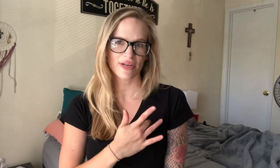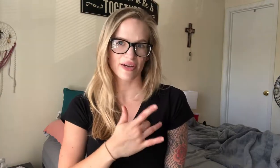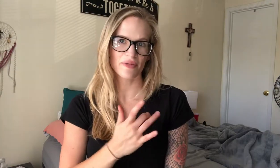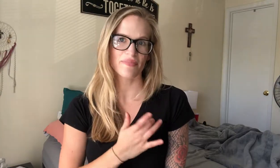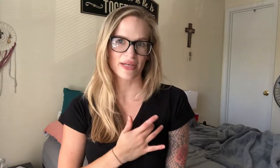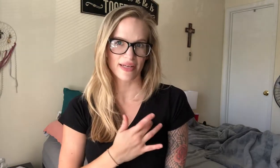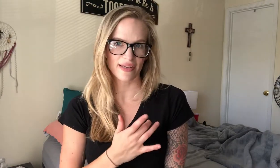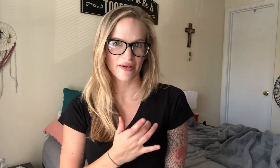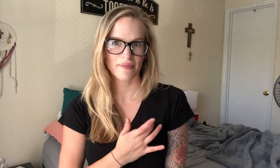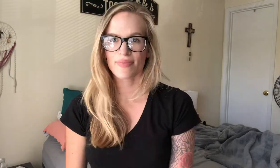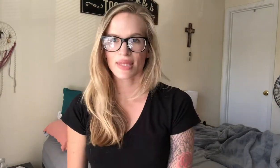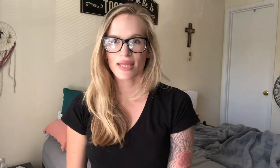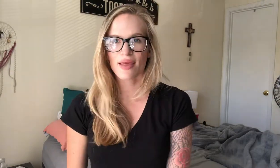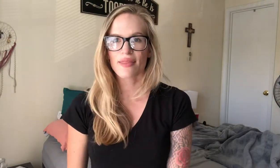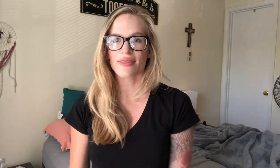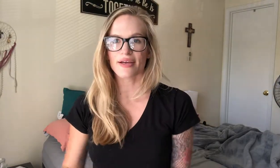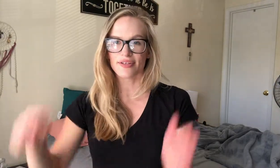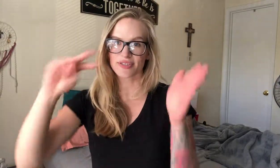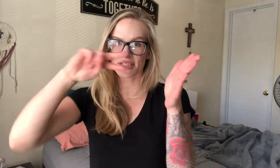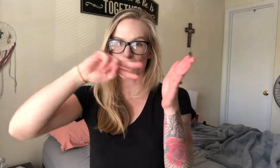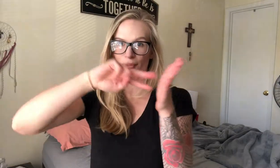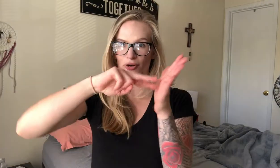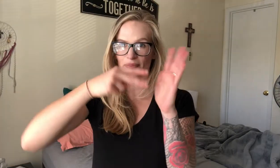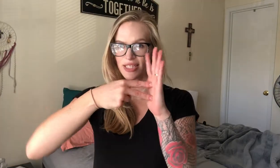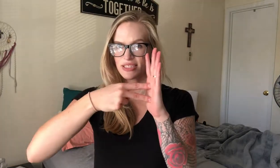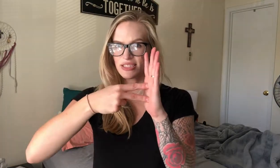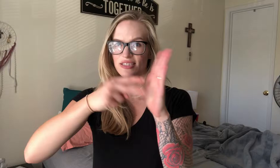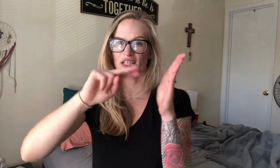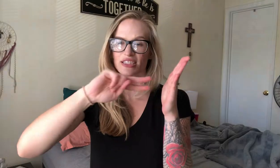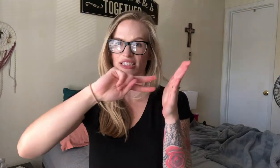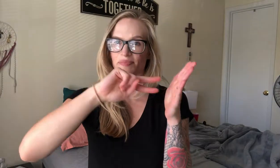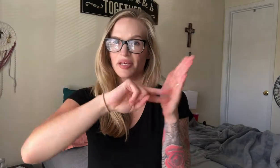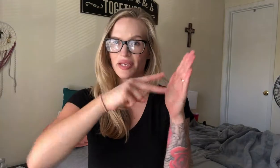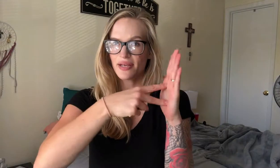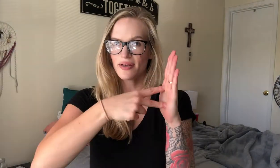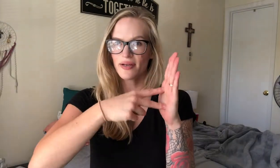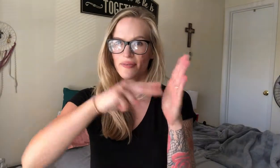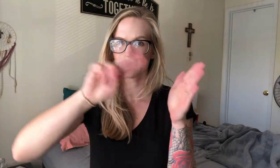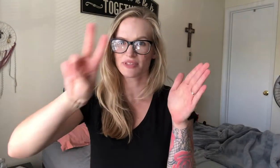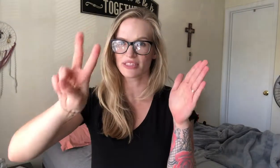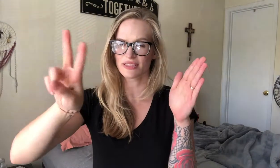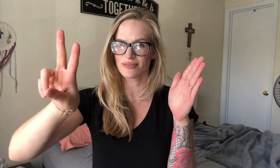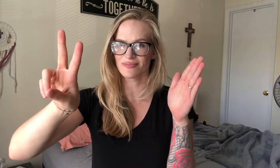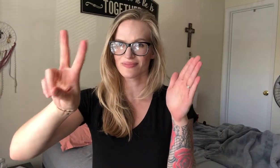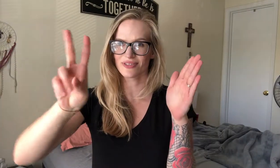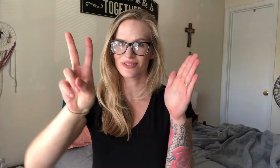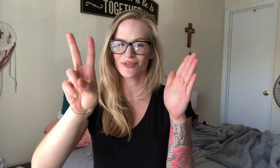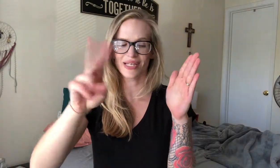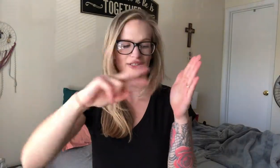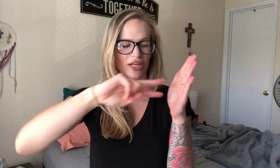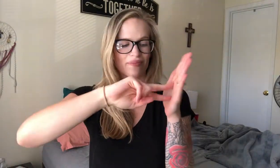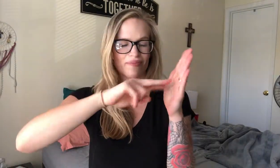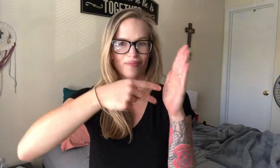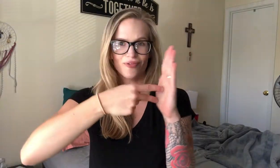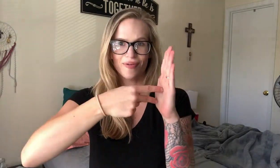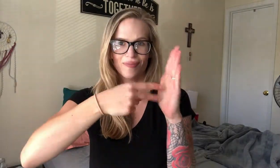finger. Beating. There's purpose. So this is meaning. Just two handshapes. Move it